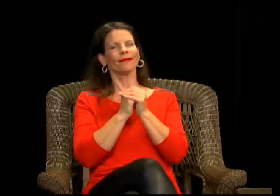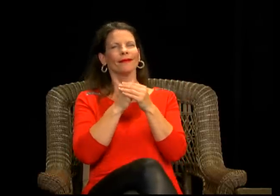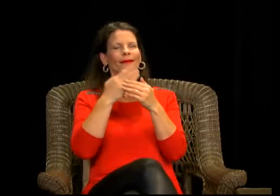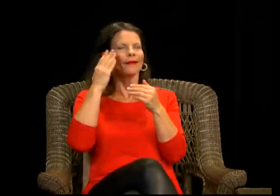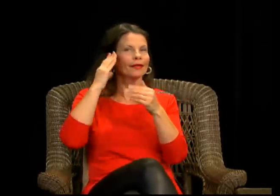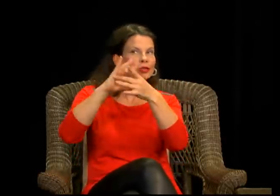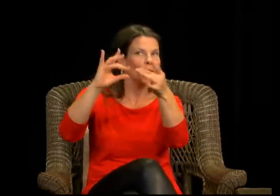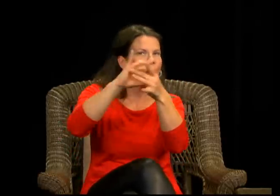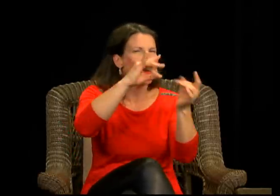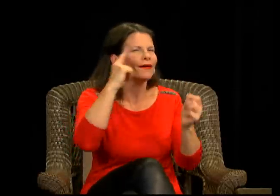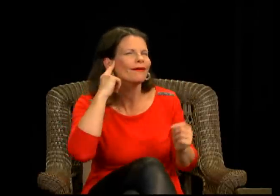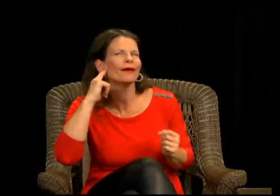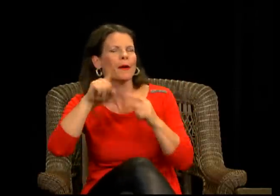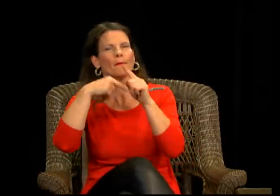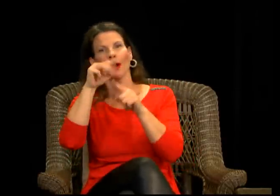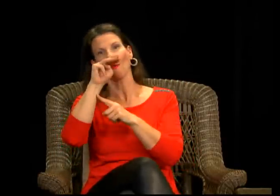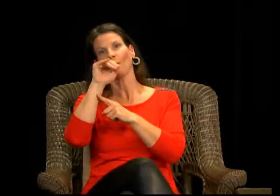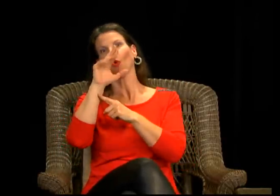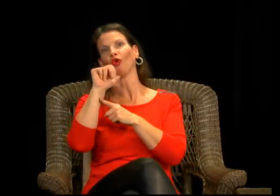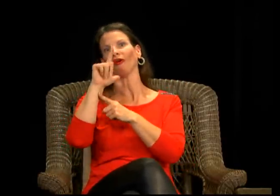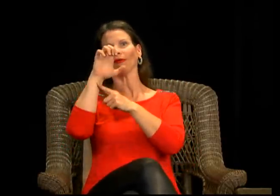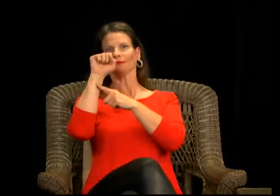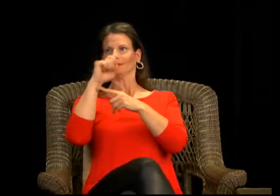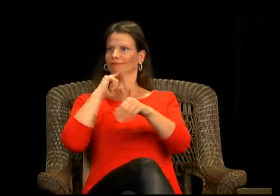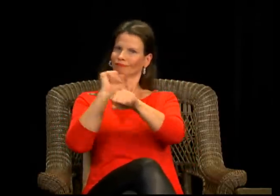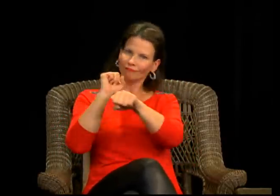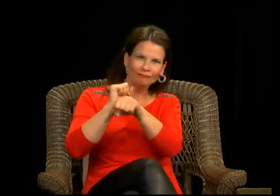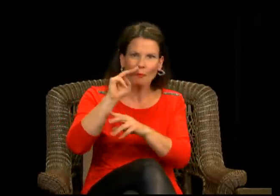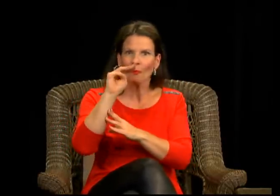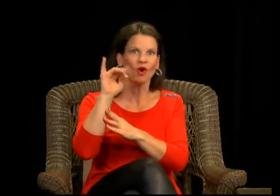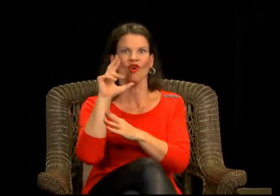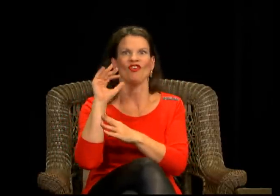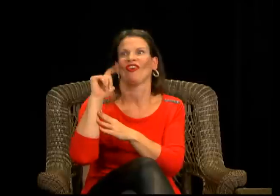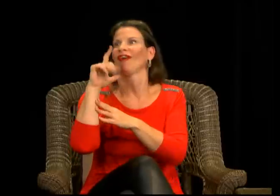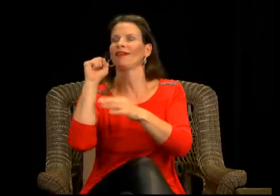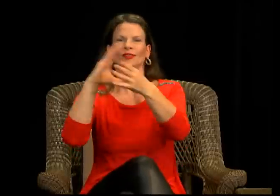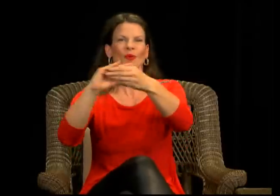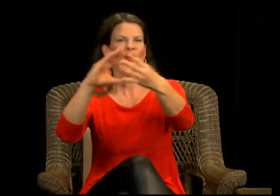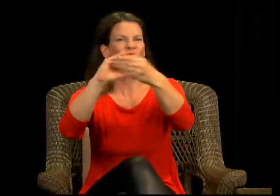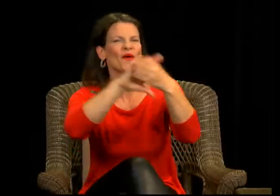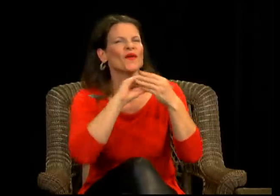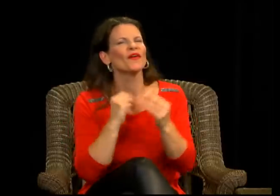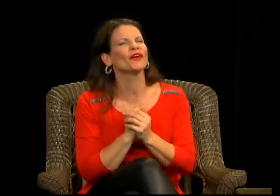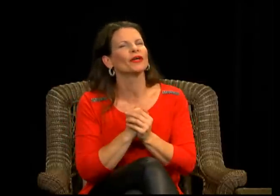hear stories maybe about miracles happening around Christmas time and